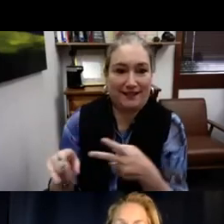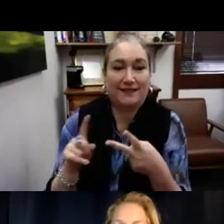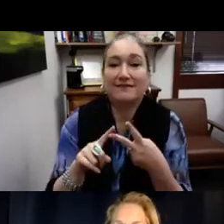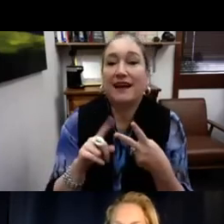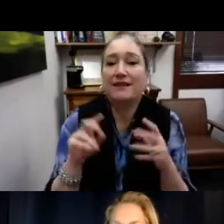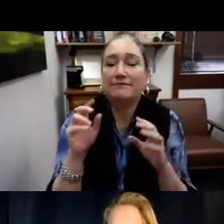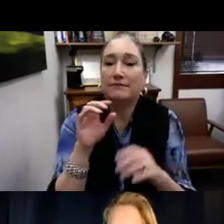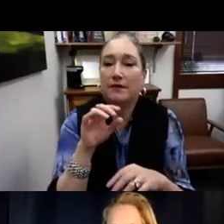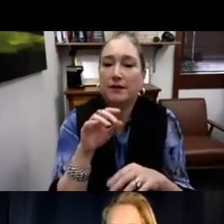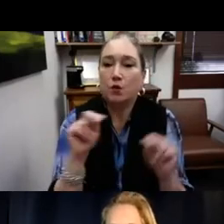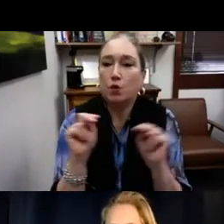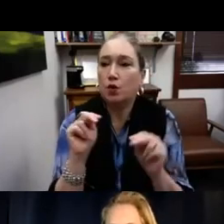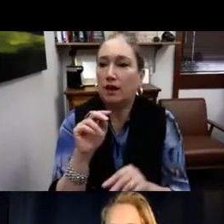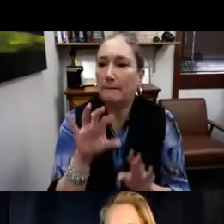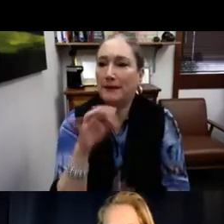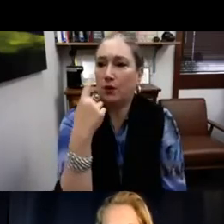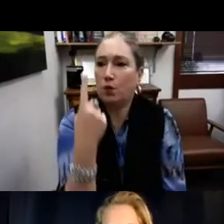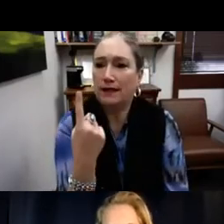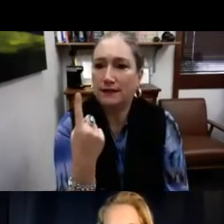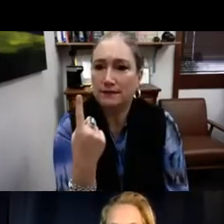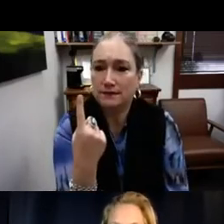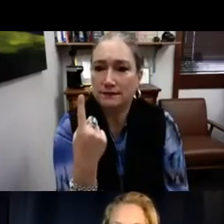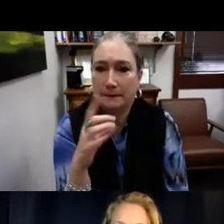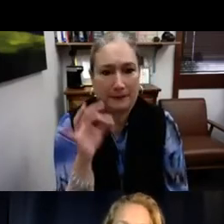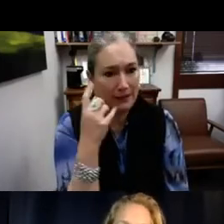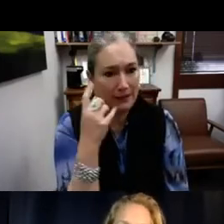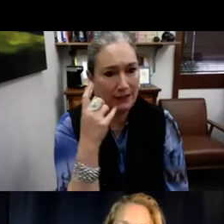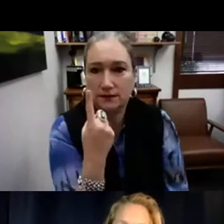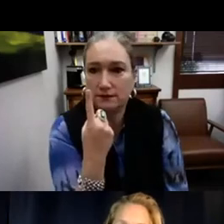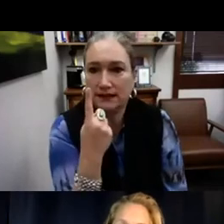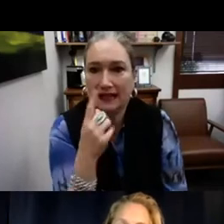know, early start and the medical models don't actually talk.